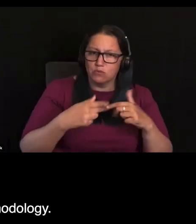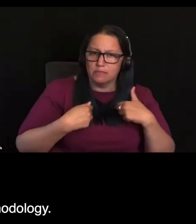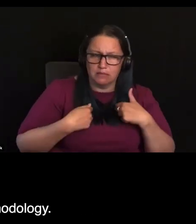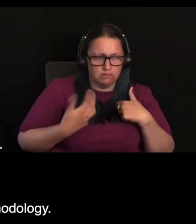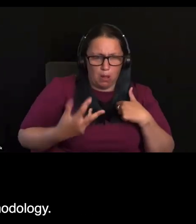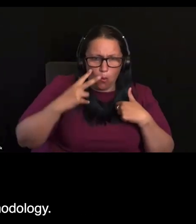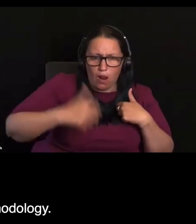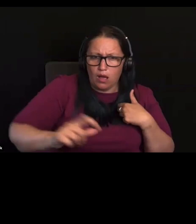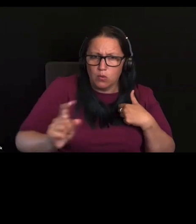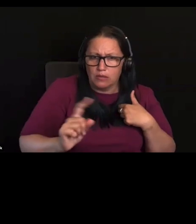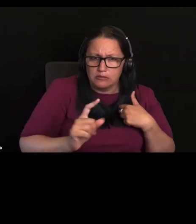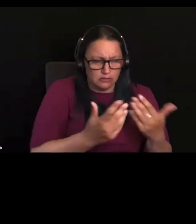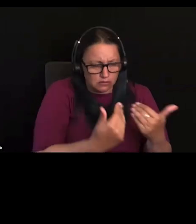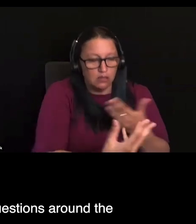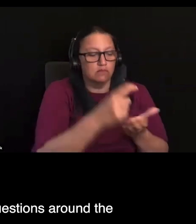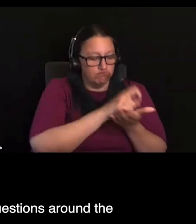methodology.